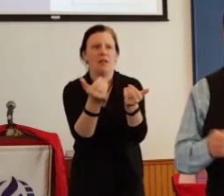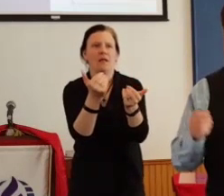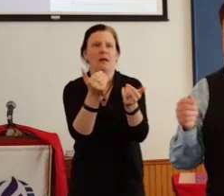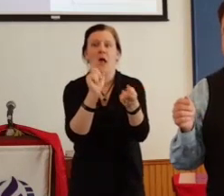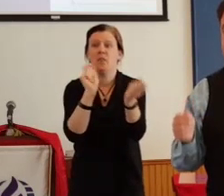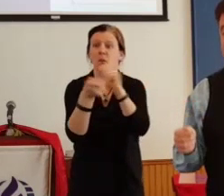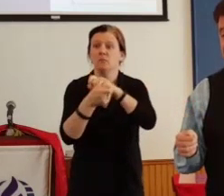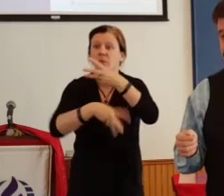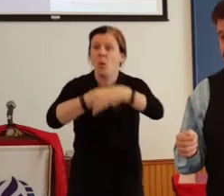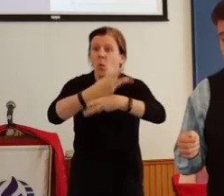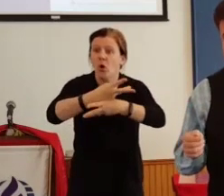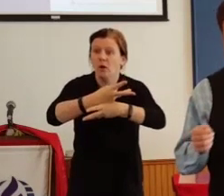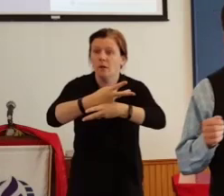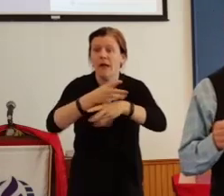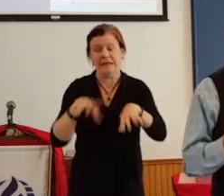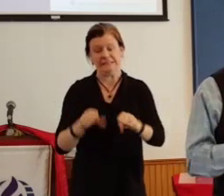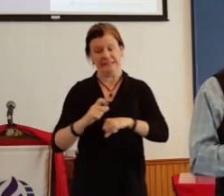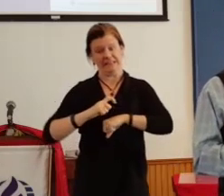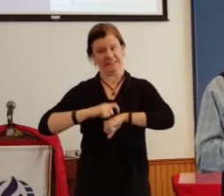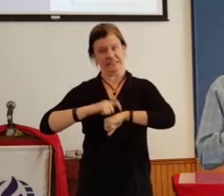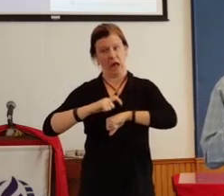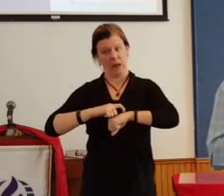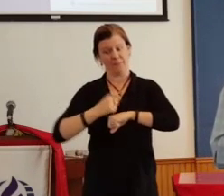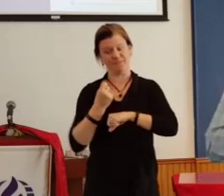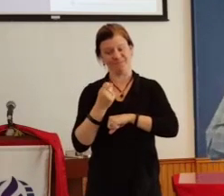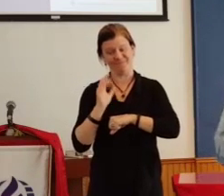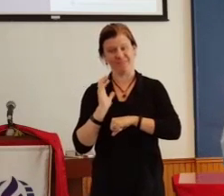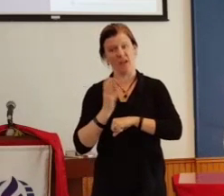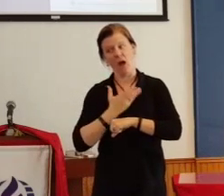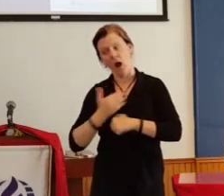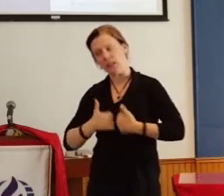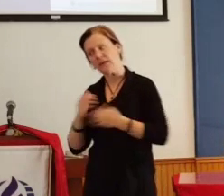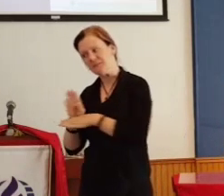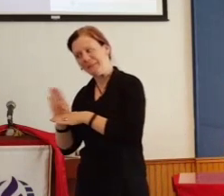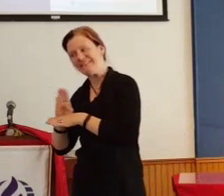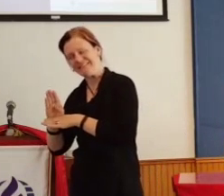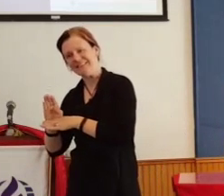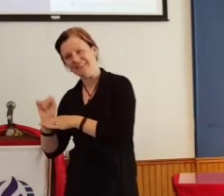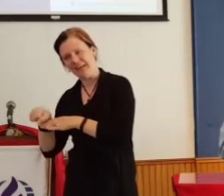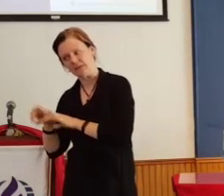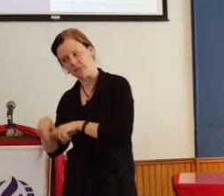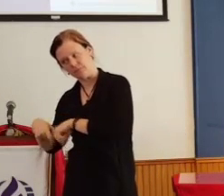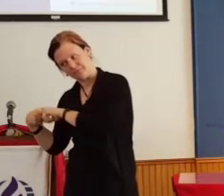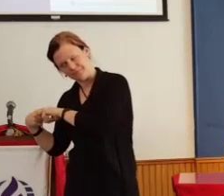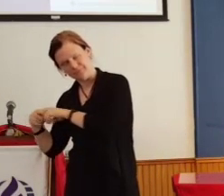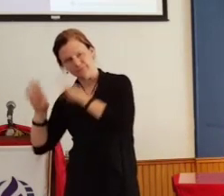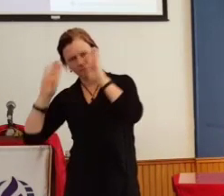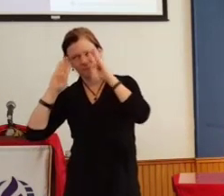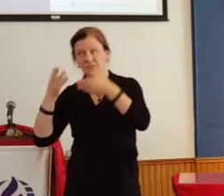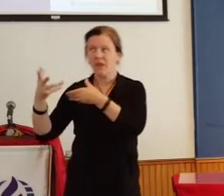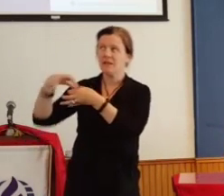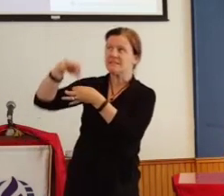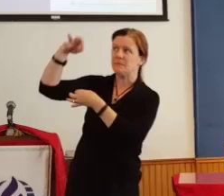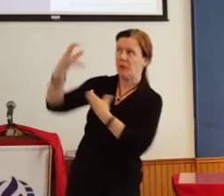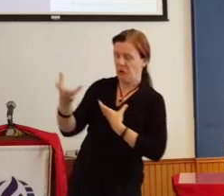find the time and the dedication in our busy lives to let the Spirit use us and guide us.